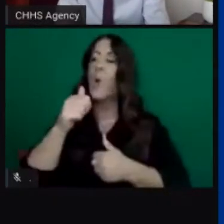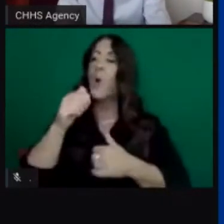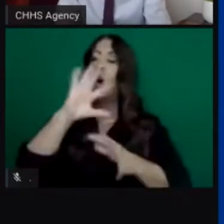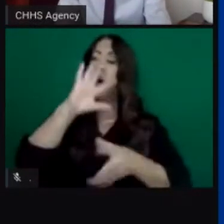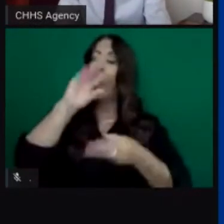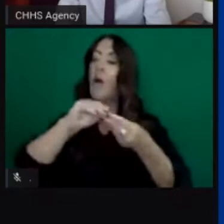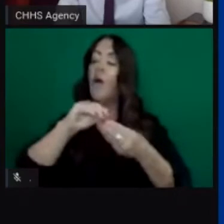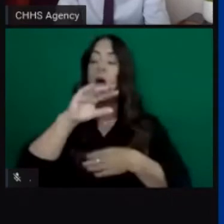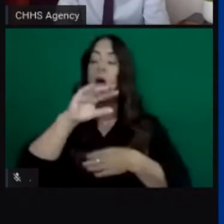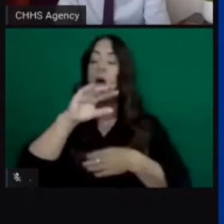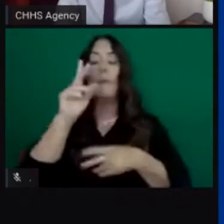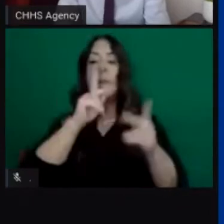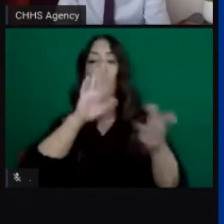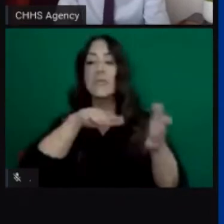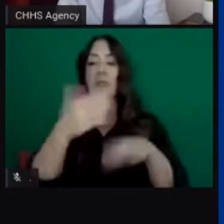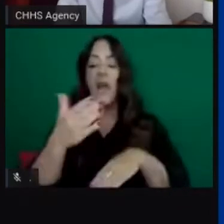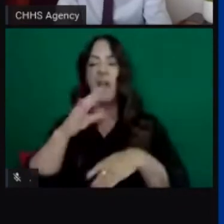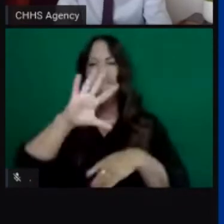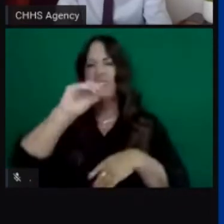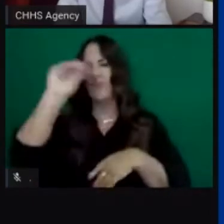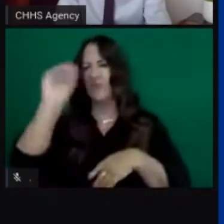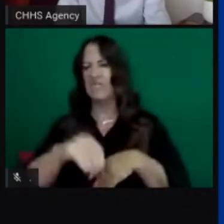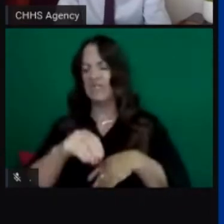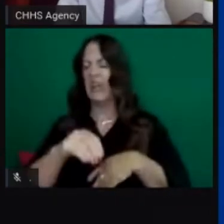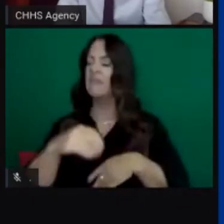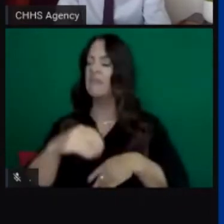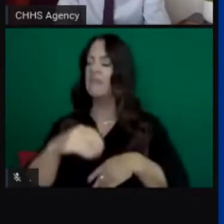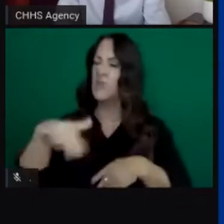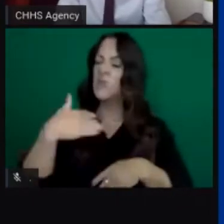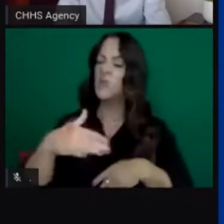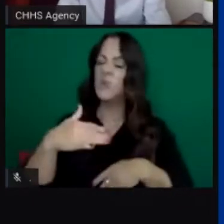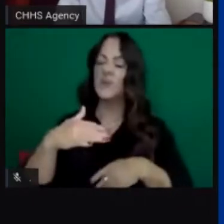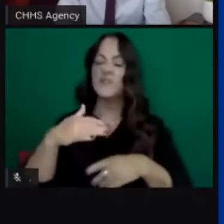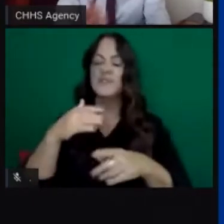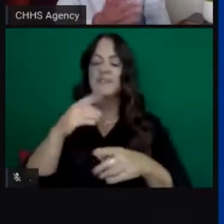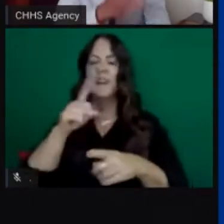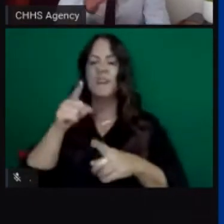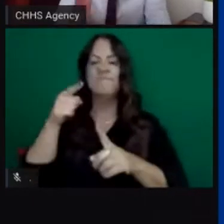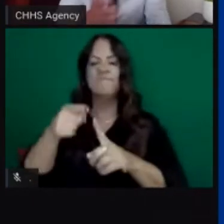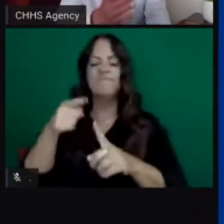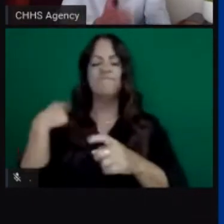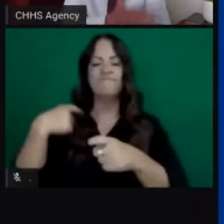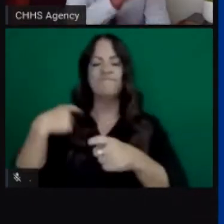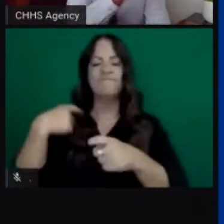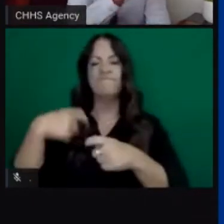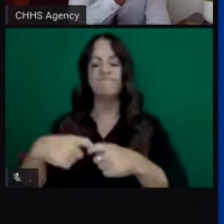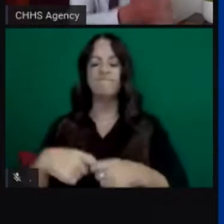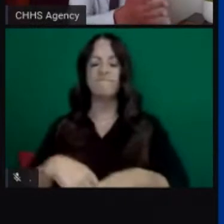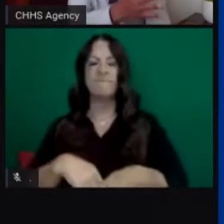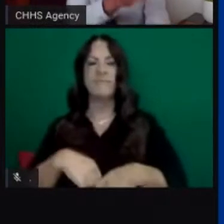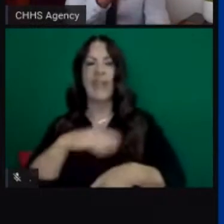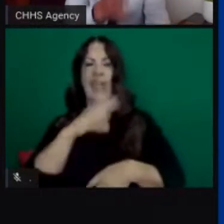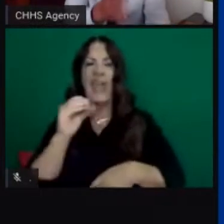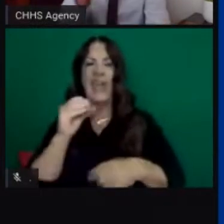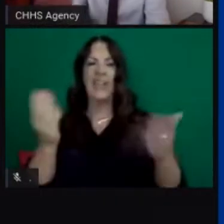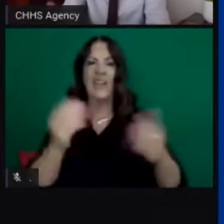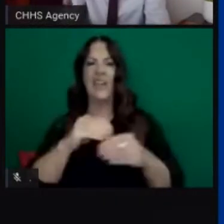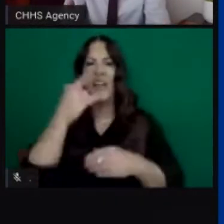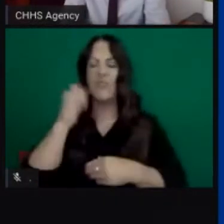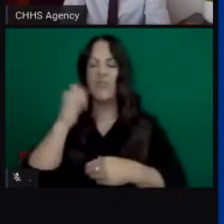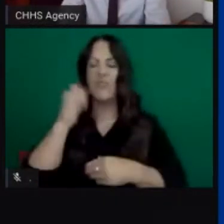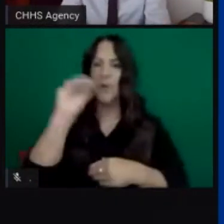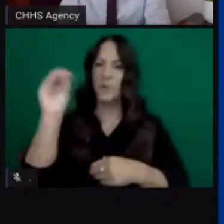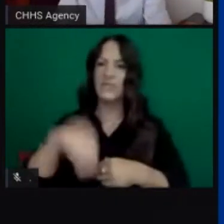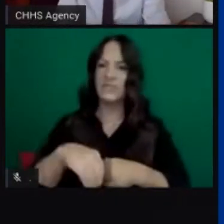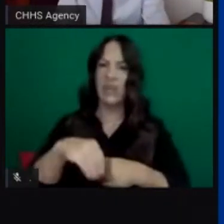they make up just shy of 40 percent of California's population so you see as a general 60 50